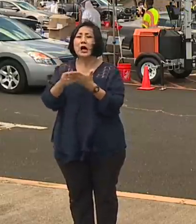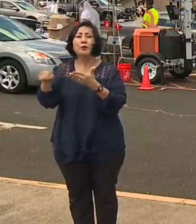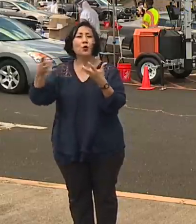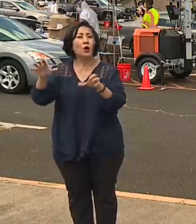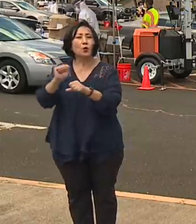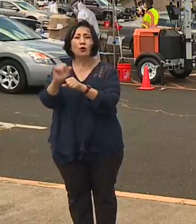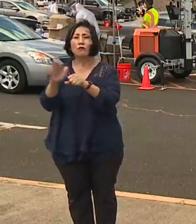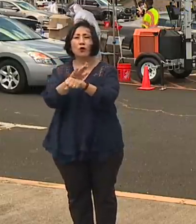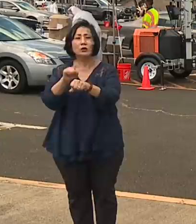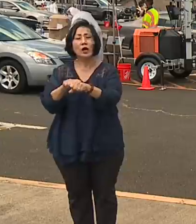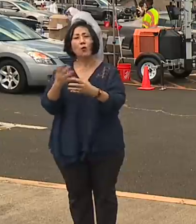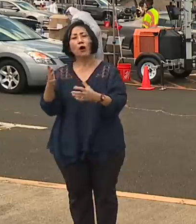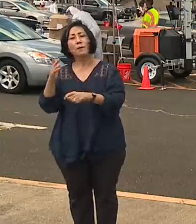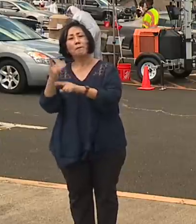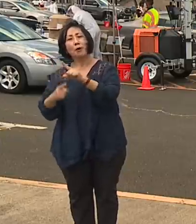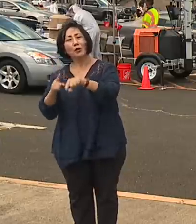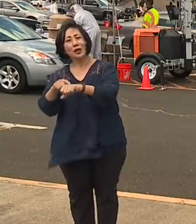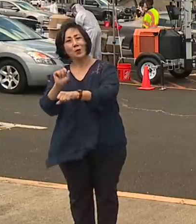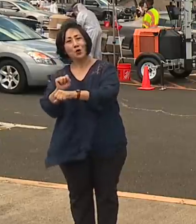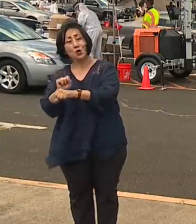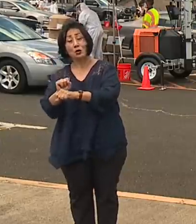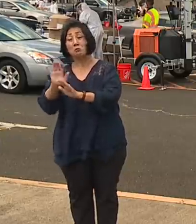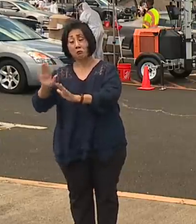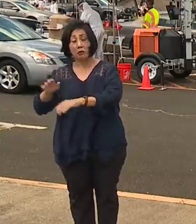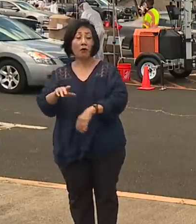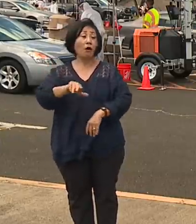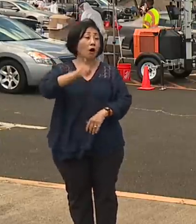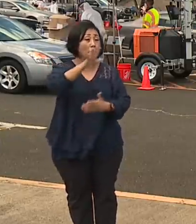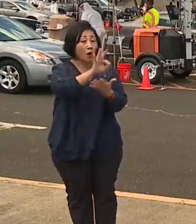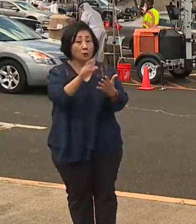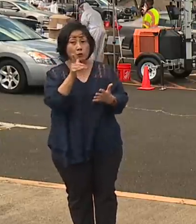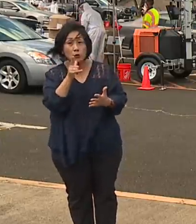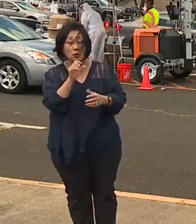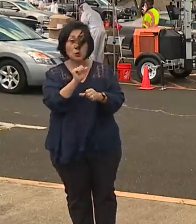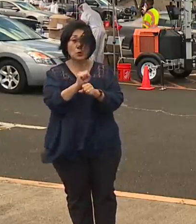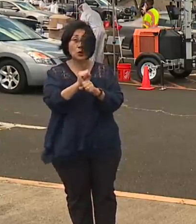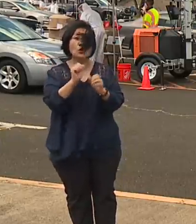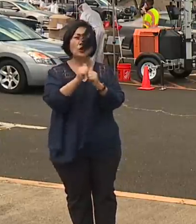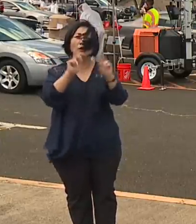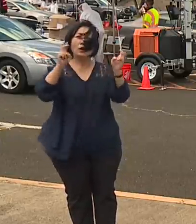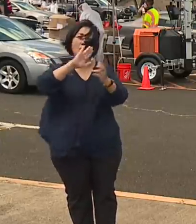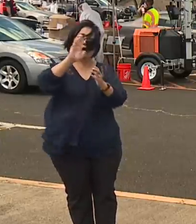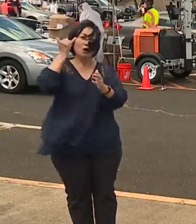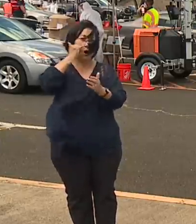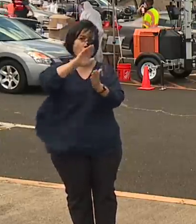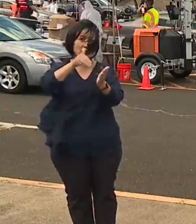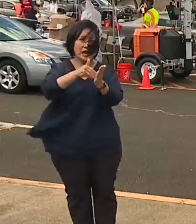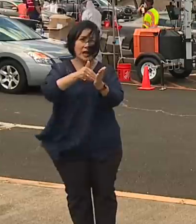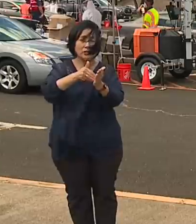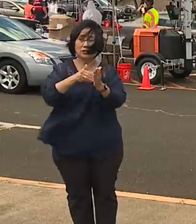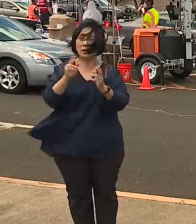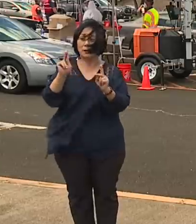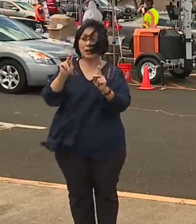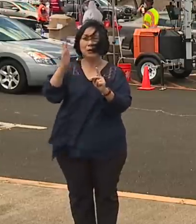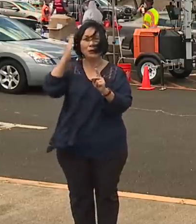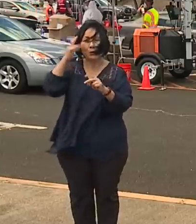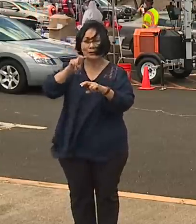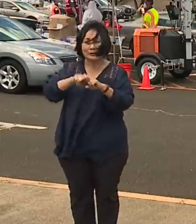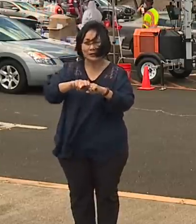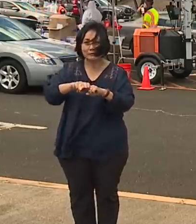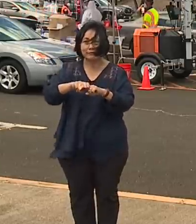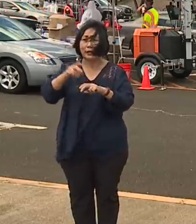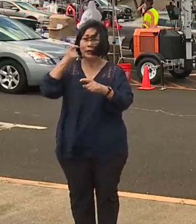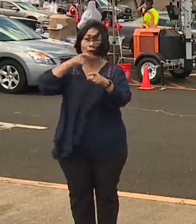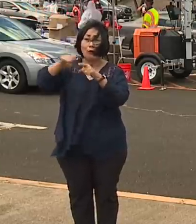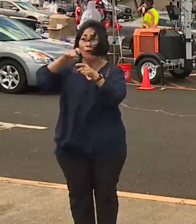just part-time. And we're also looking at other potential options. Could you work with call centers? You know, guys who make calls for either it's